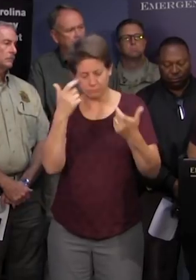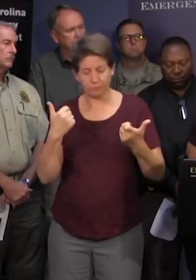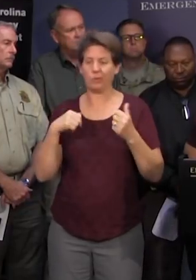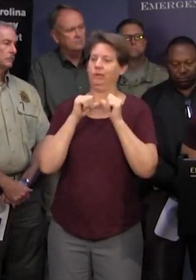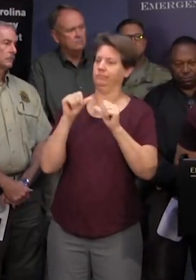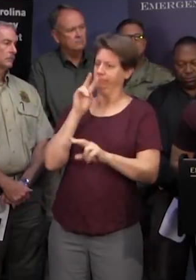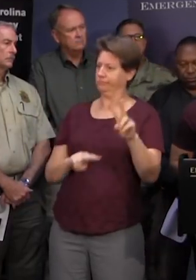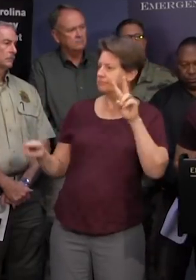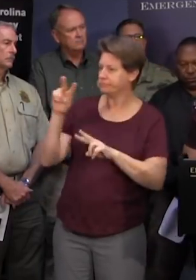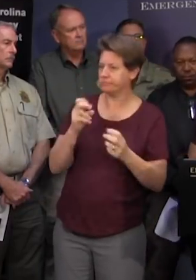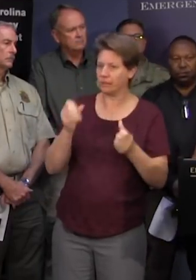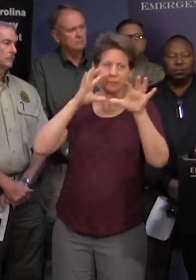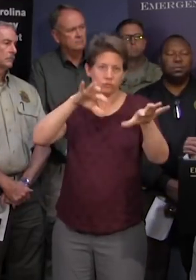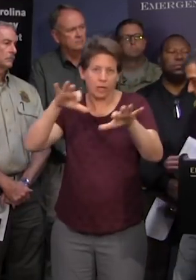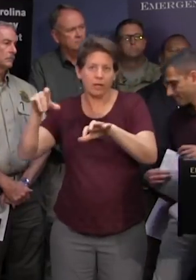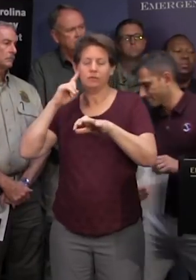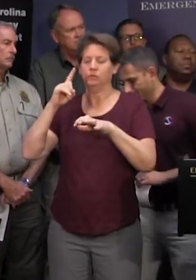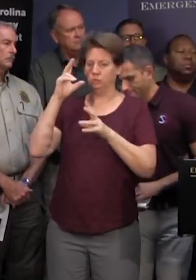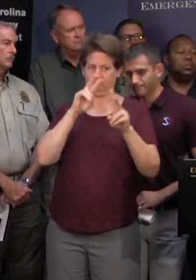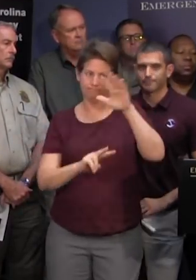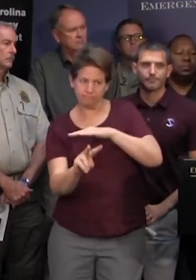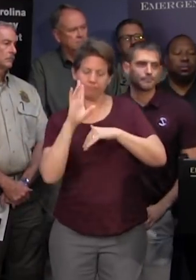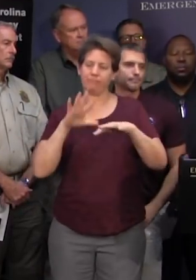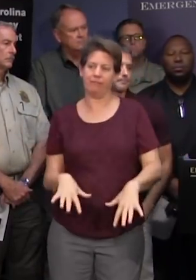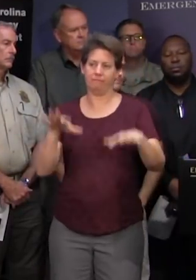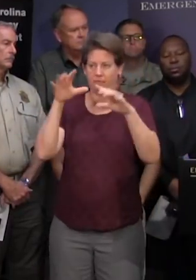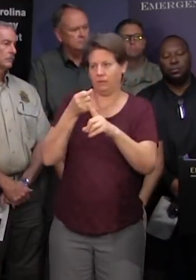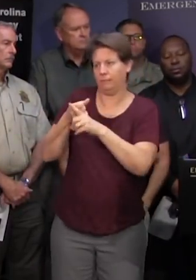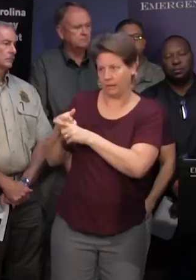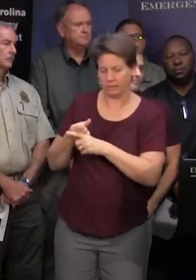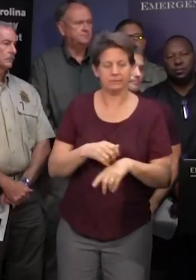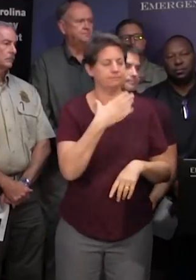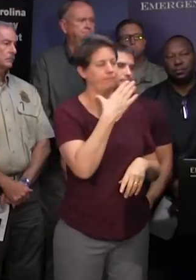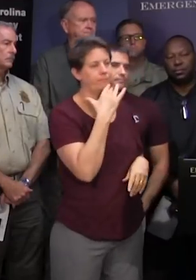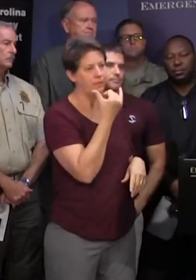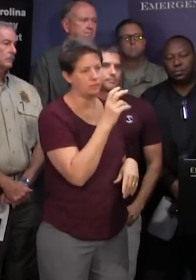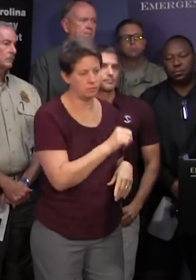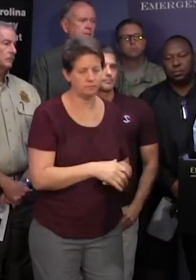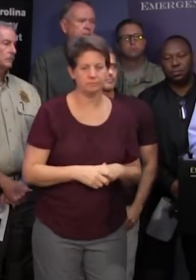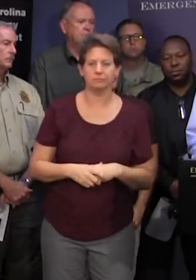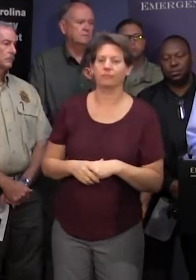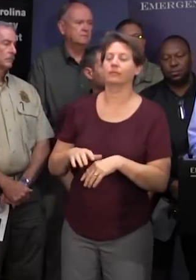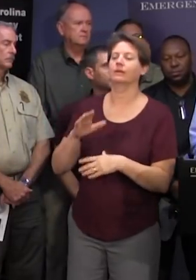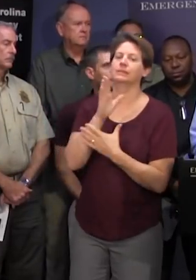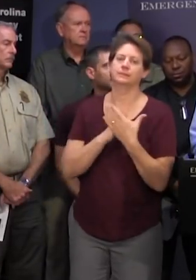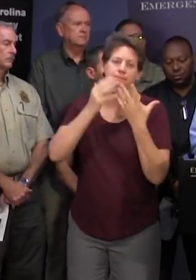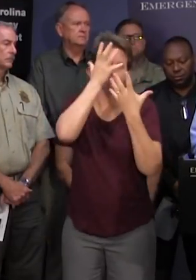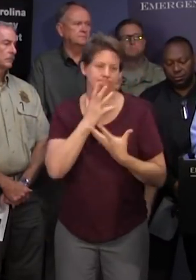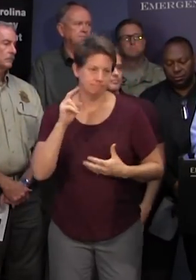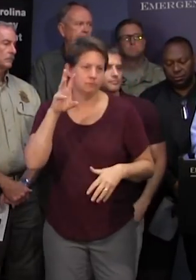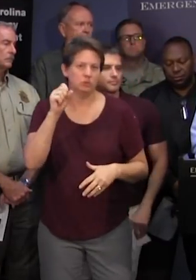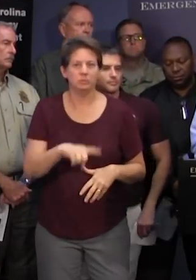assess additional flooding impacts thank you governor thank you john first some excuse me some sad news you already